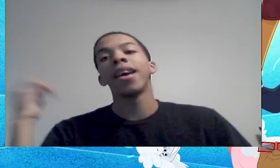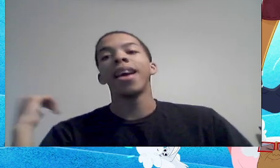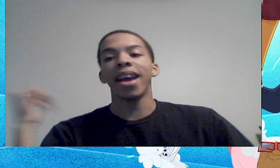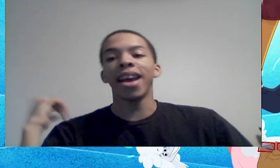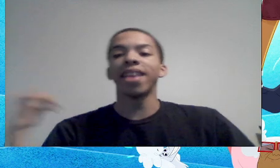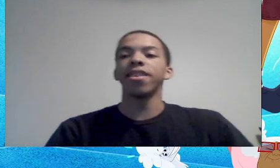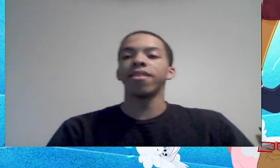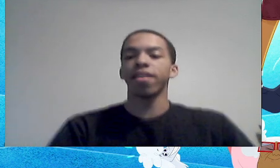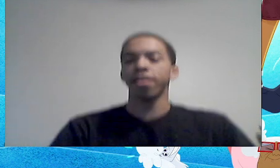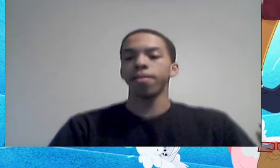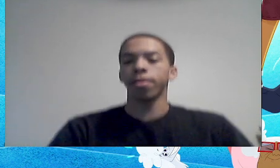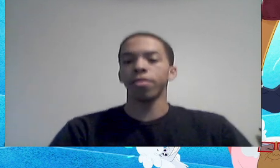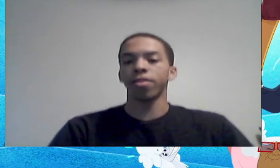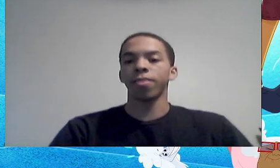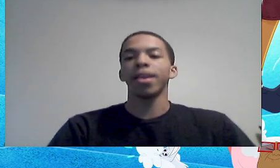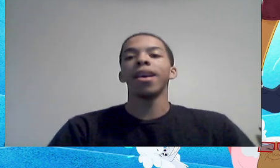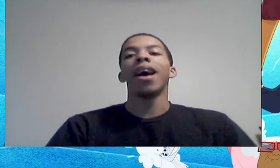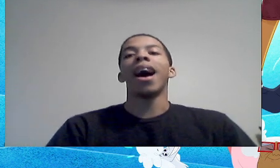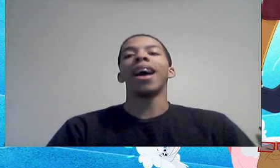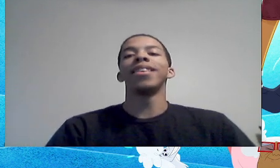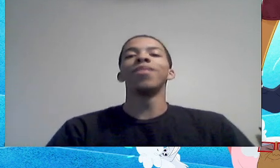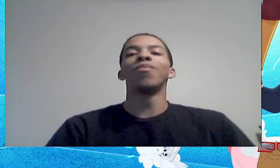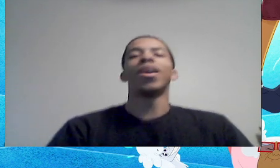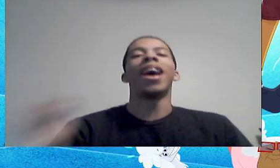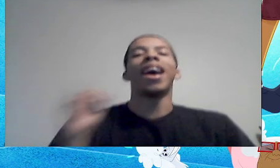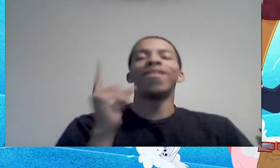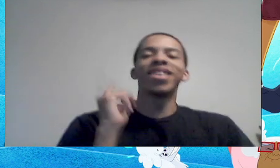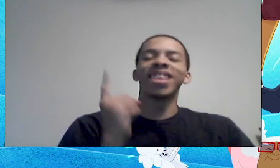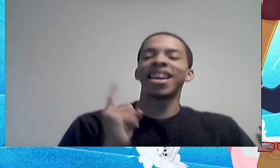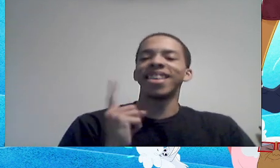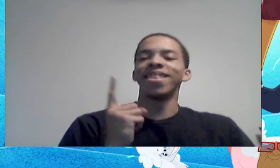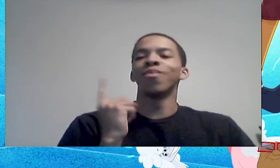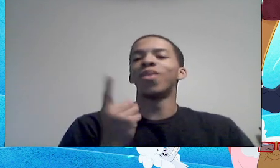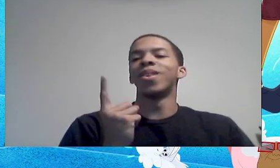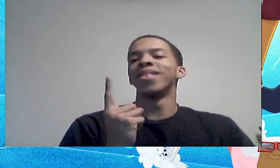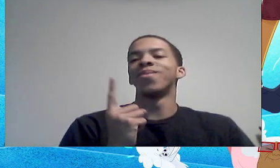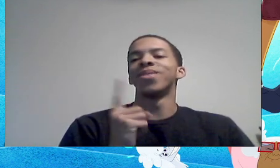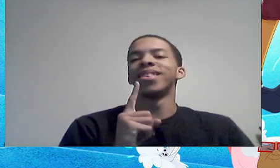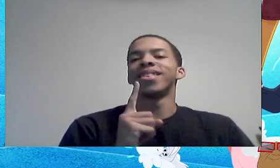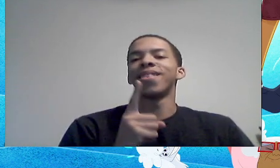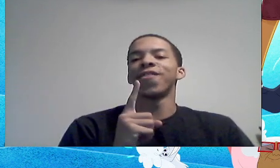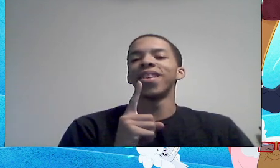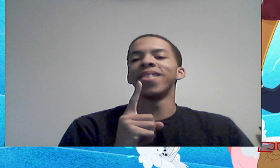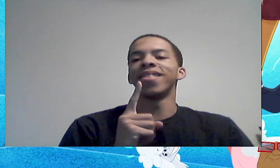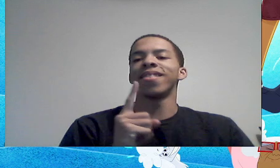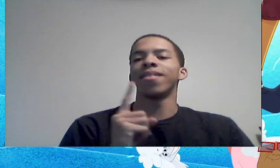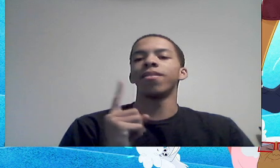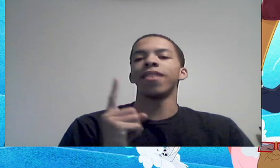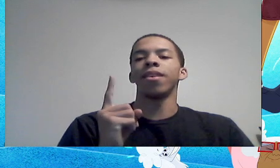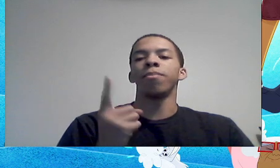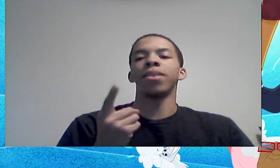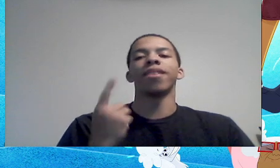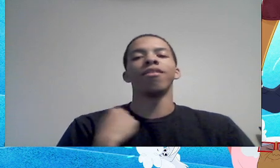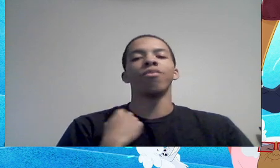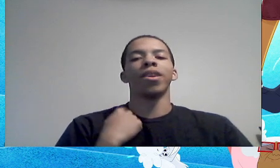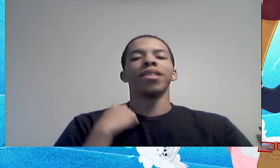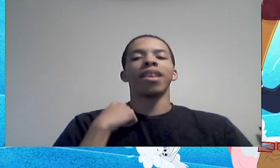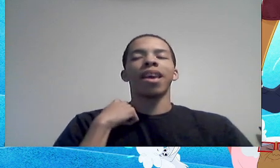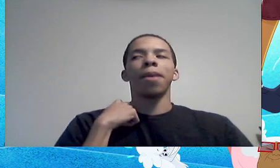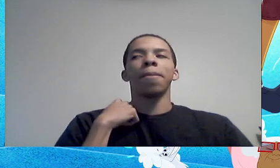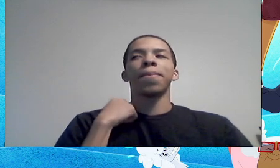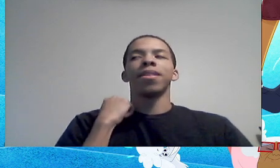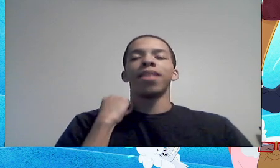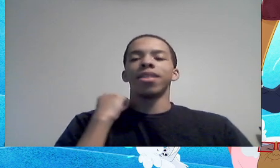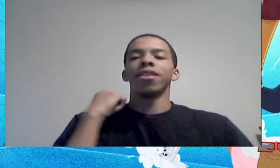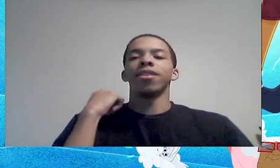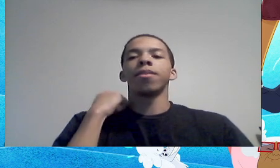CC, and his autism also explained, I didn't want, one thing I didn't want was for them to say, because he's wearing